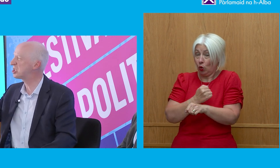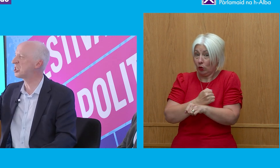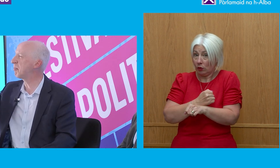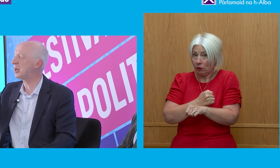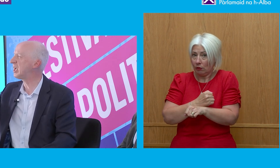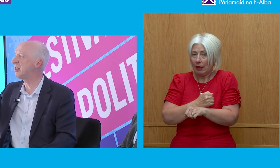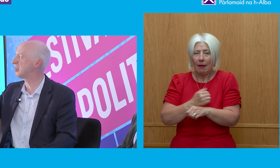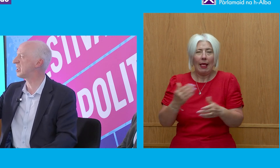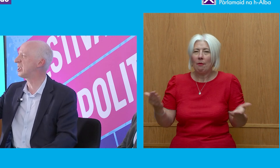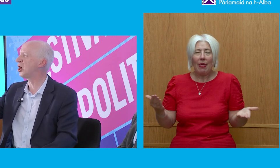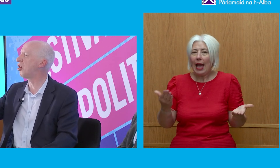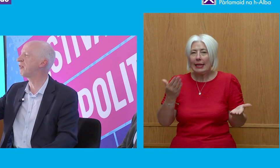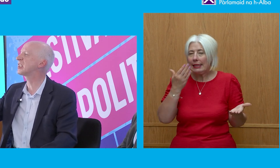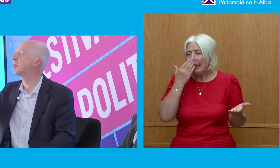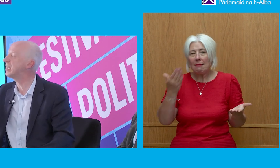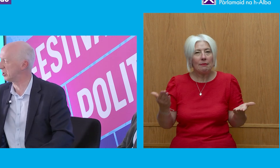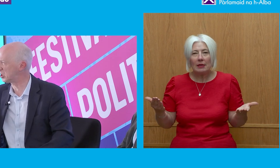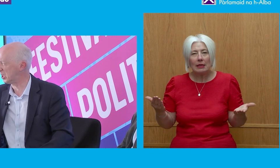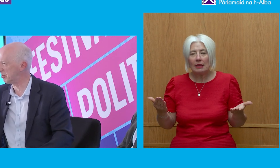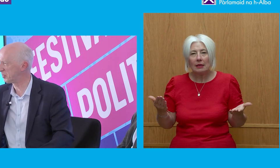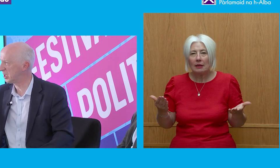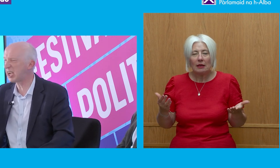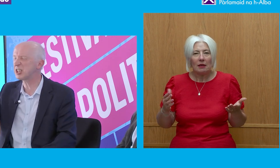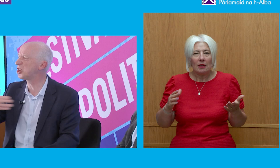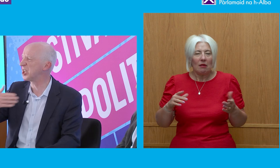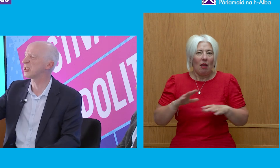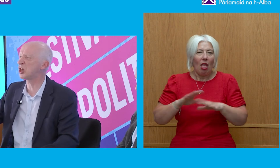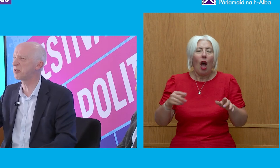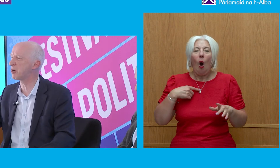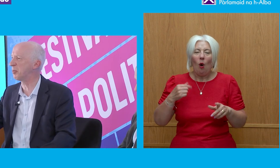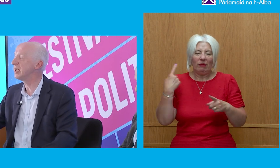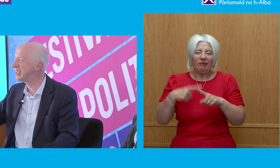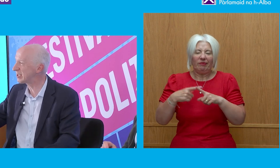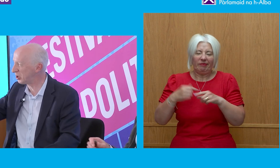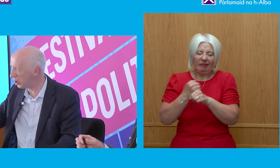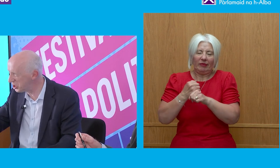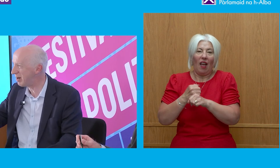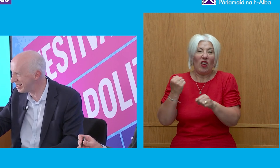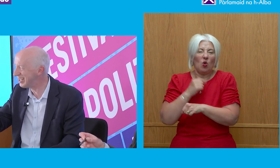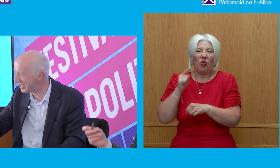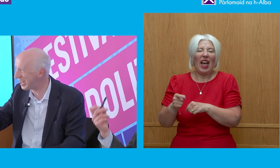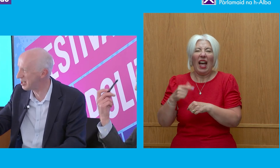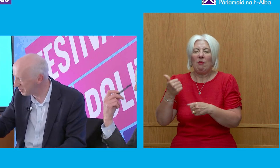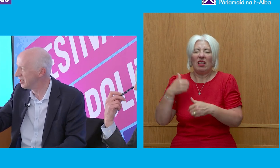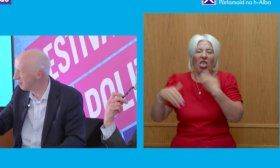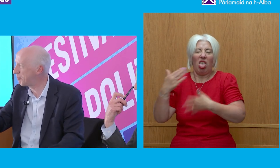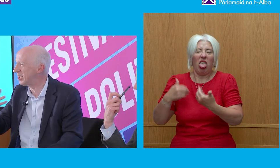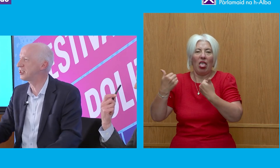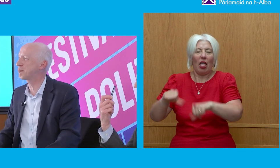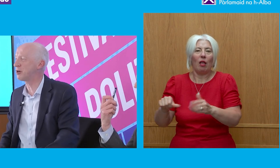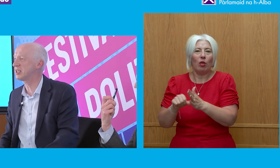be simply in the sake of expediency. If get this done it'll solve the problem. Yes but it'll undermine the entire